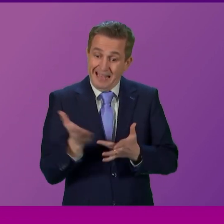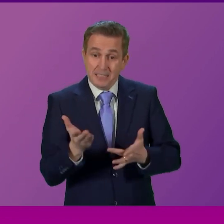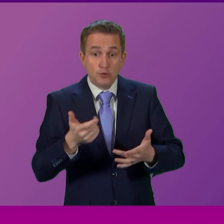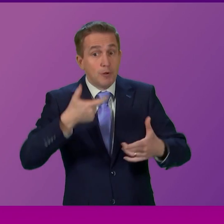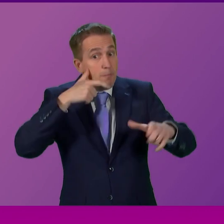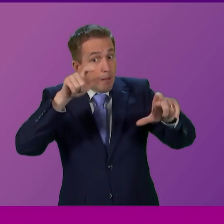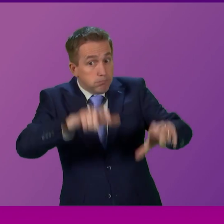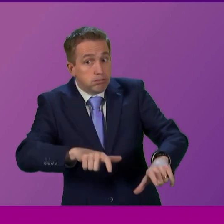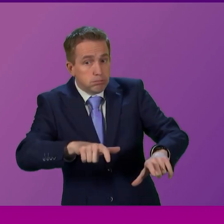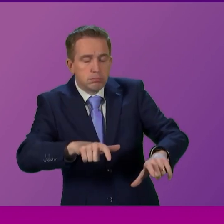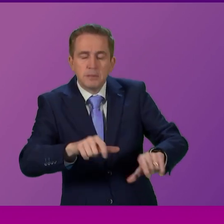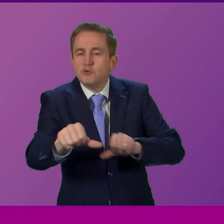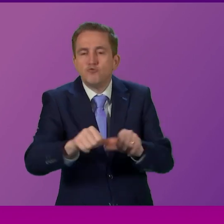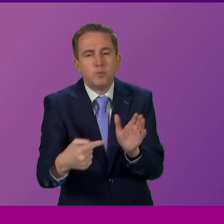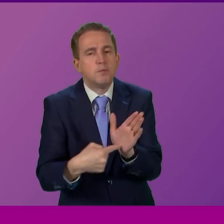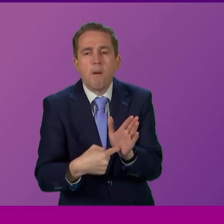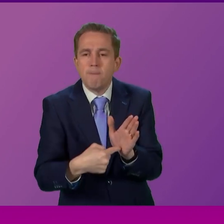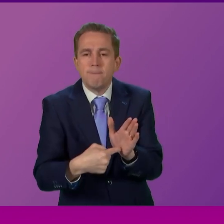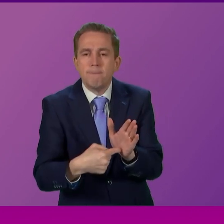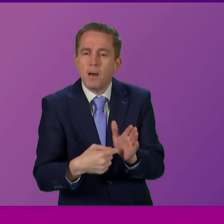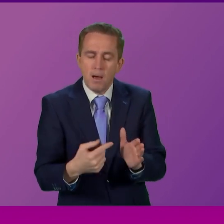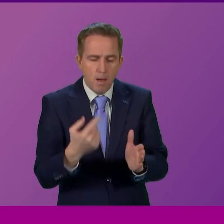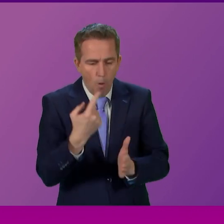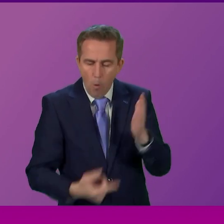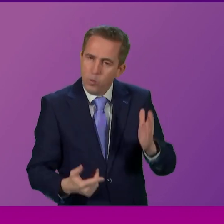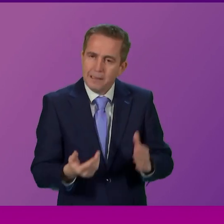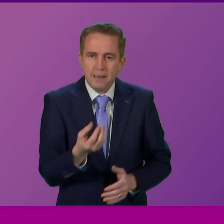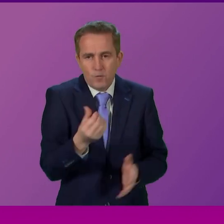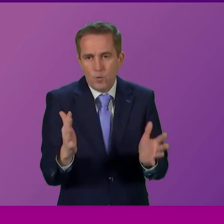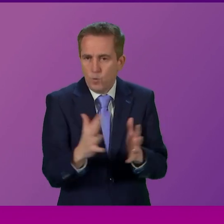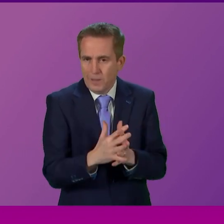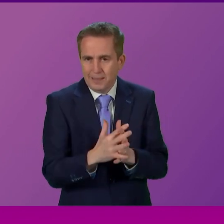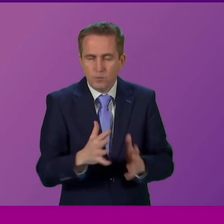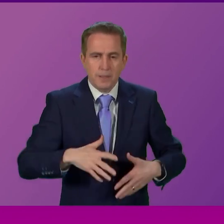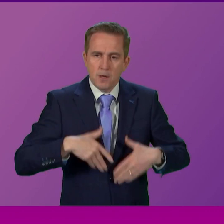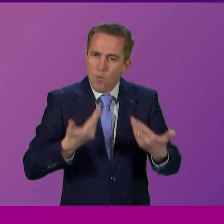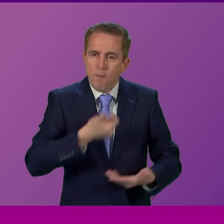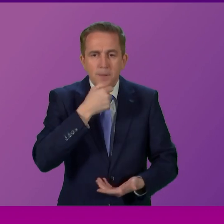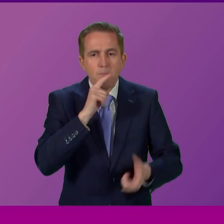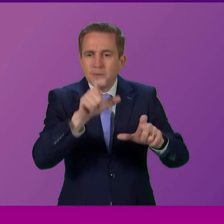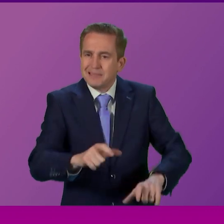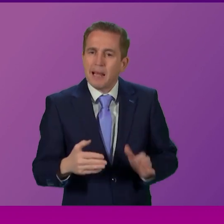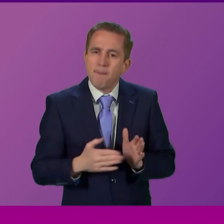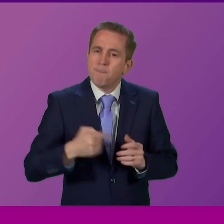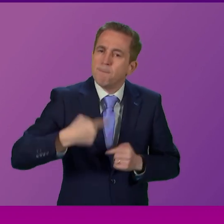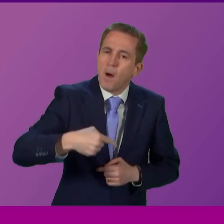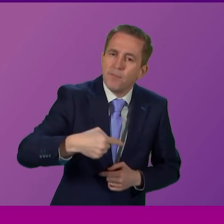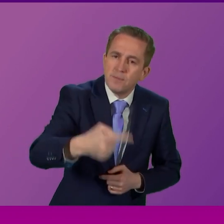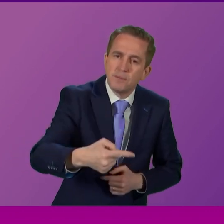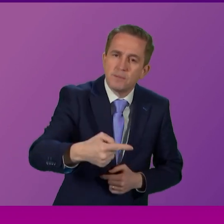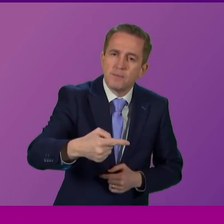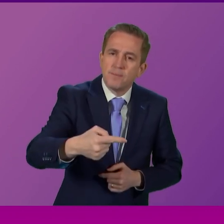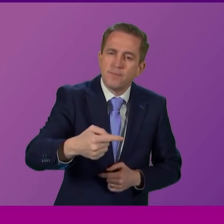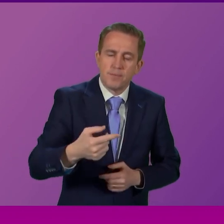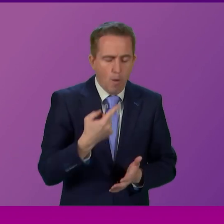term interim measure weeks not months we don't want people in those interim placements for months and months we want them to be there